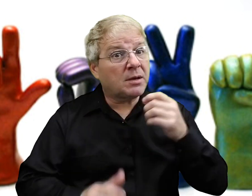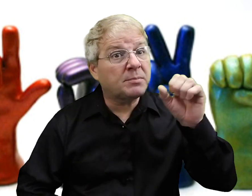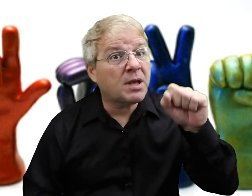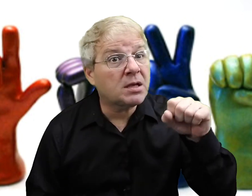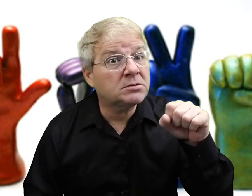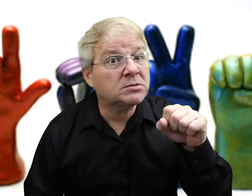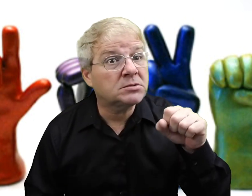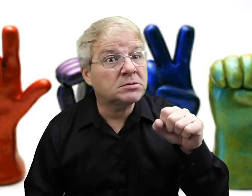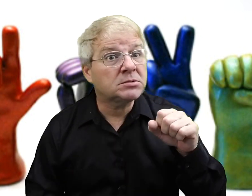Sometimes, yes.